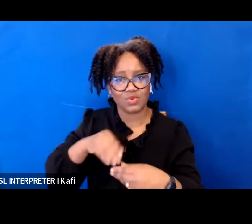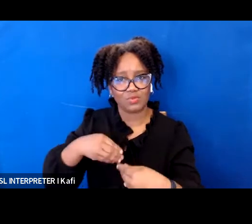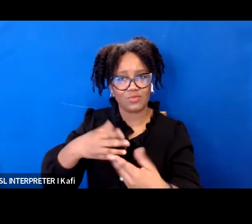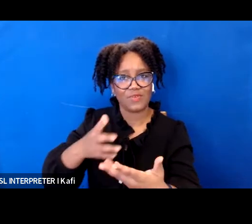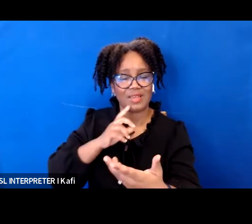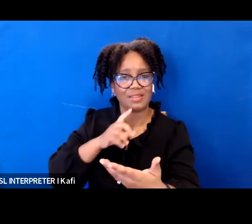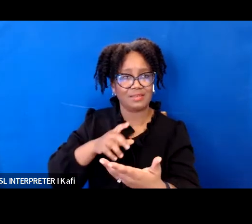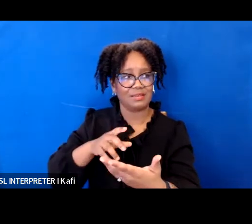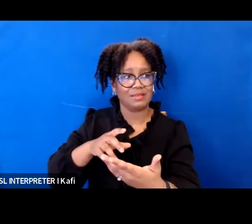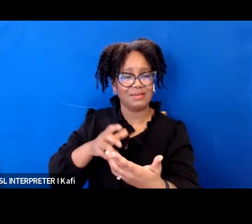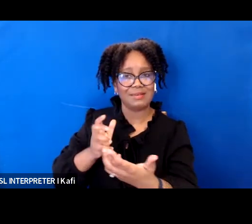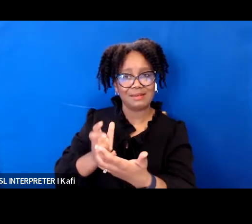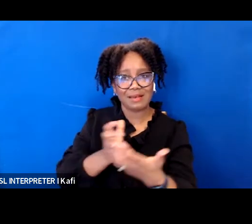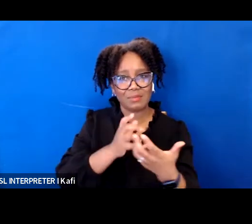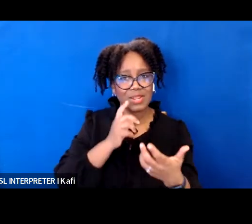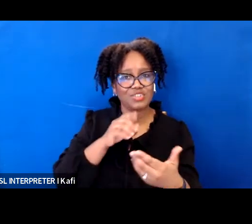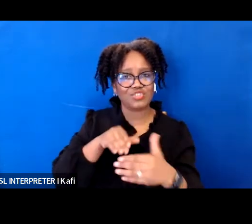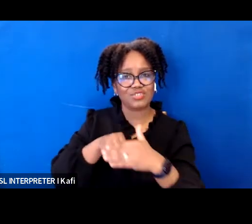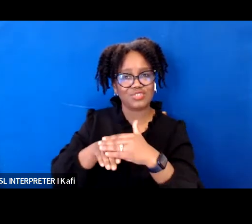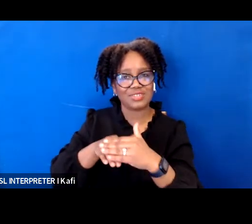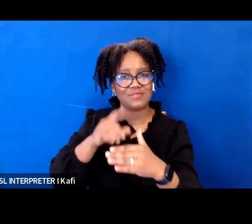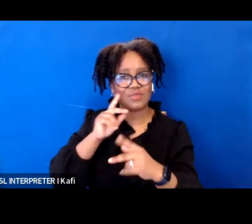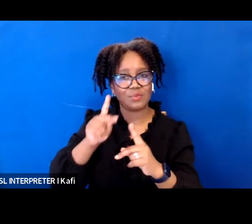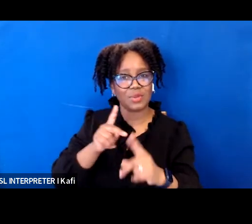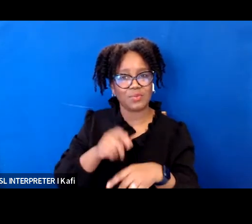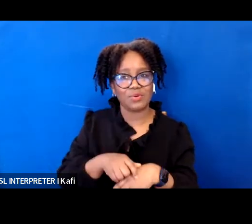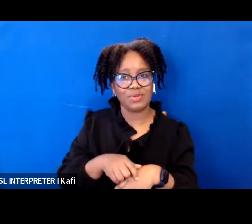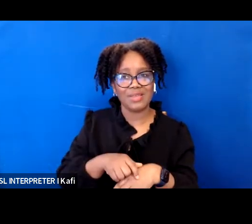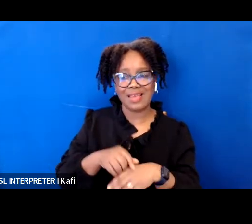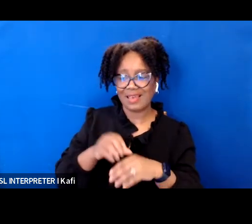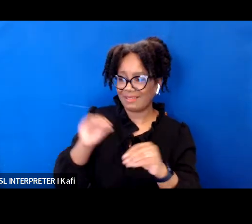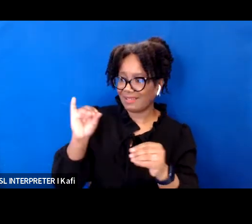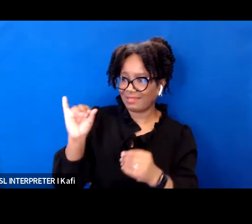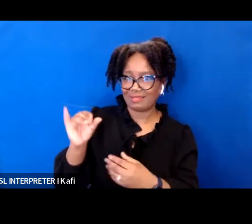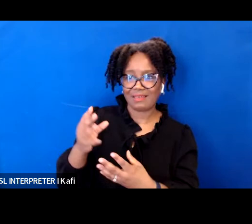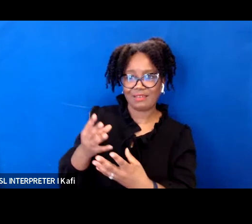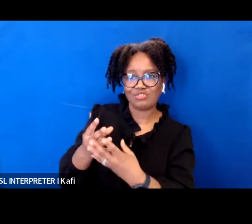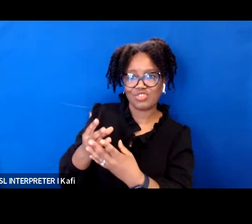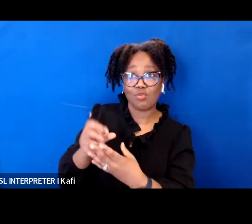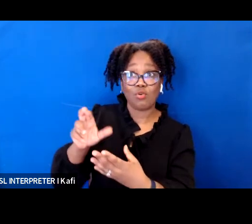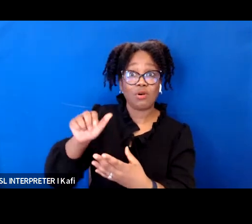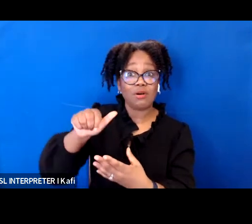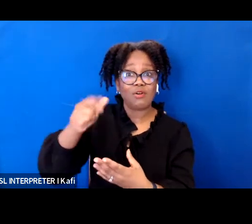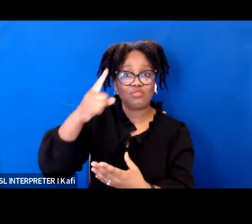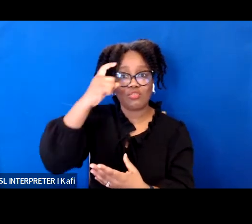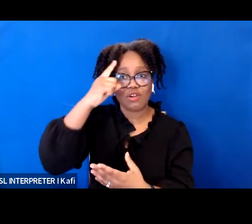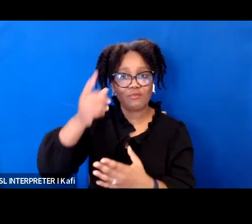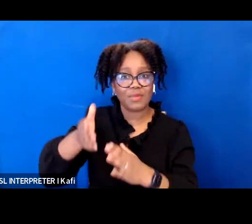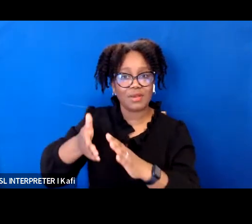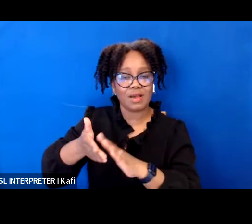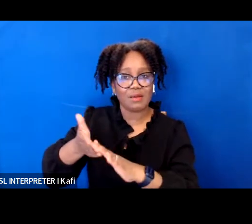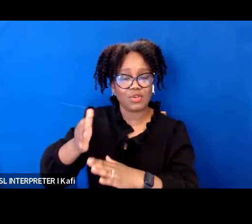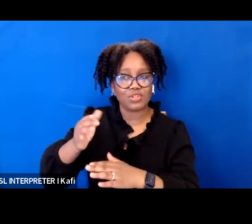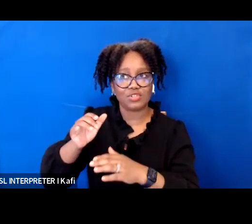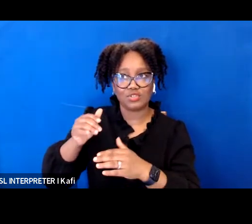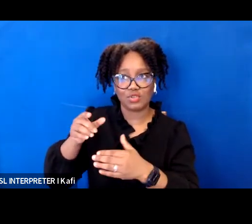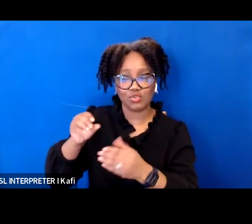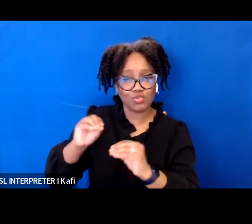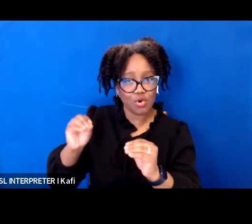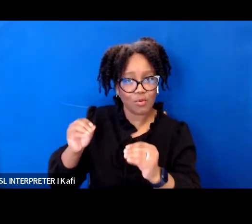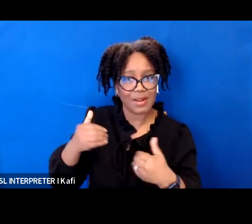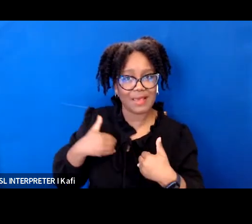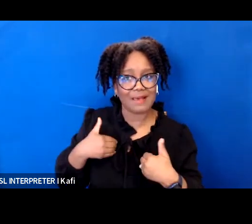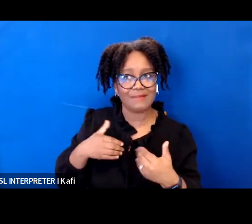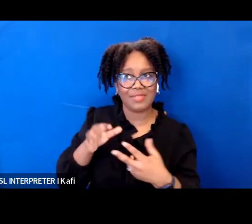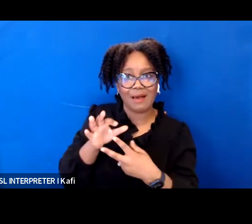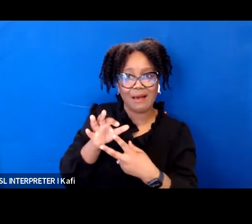law remotely suggests that covered entities like a jail or other government operations have the ability to be or the